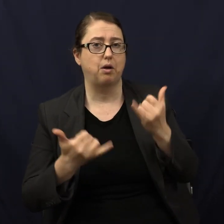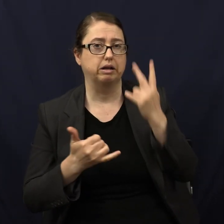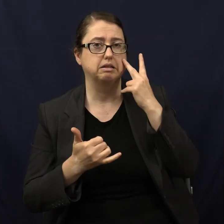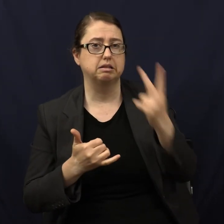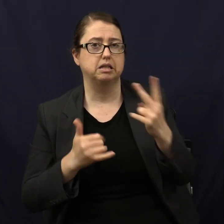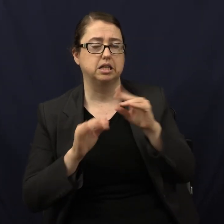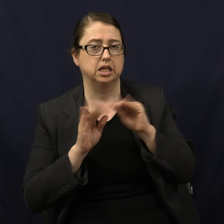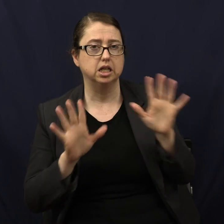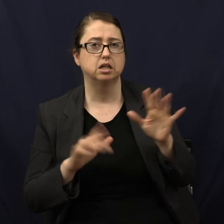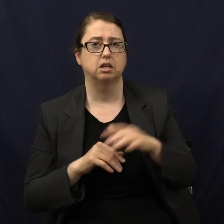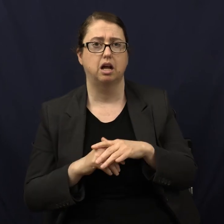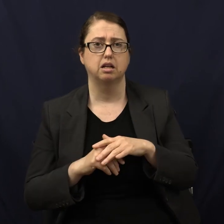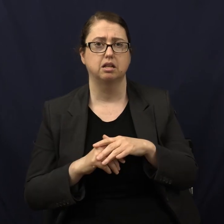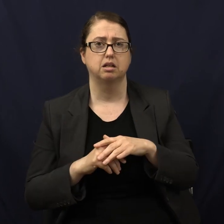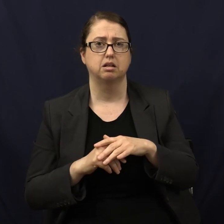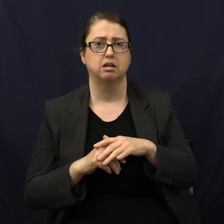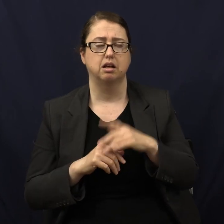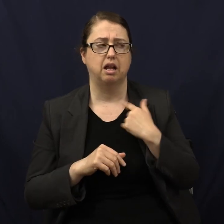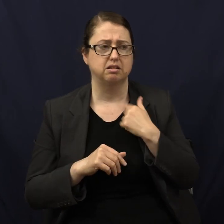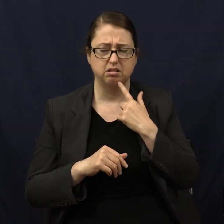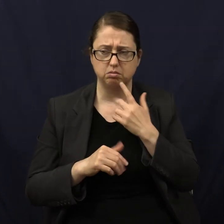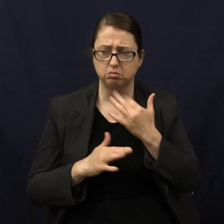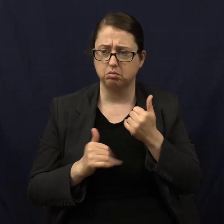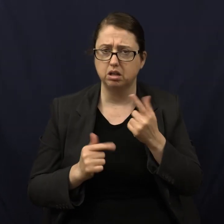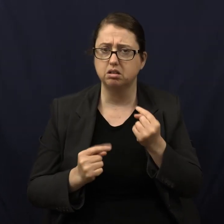And I said, what?